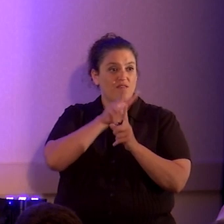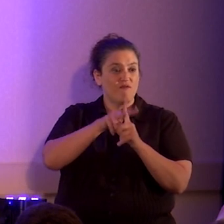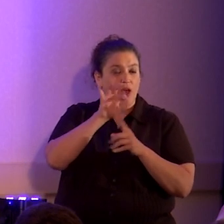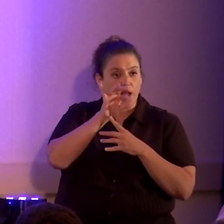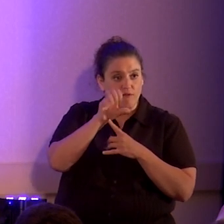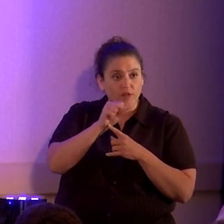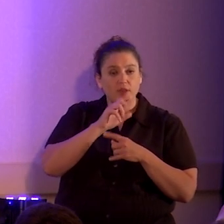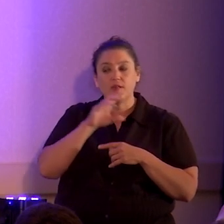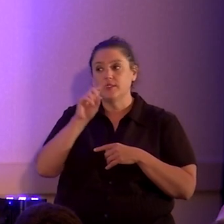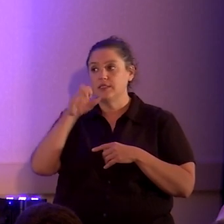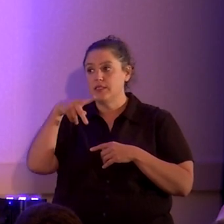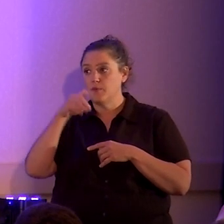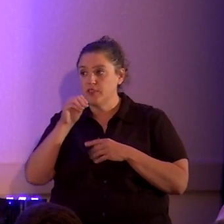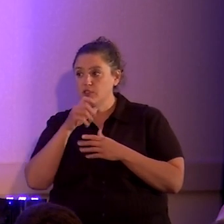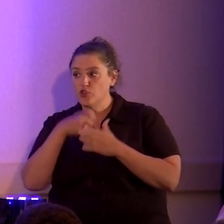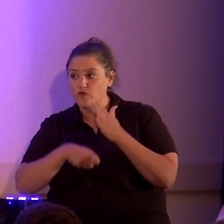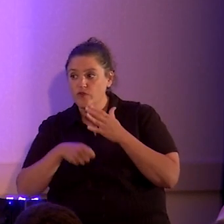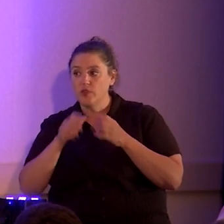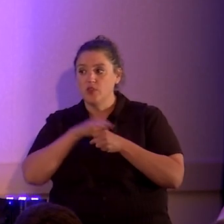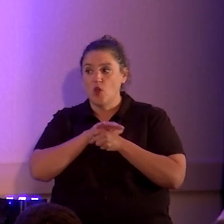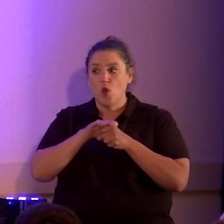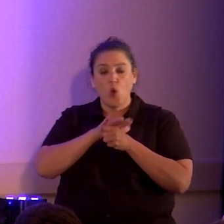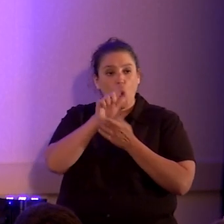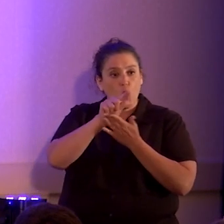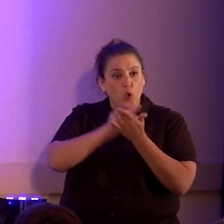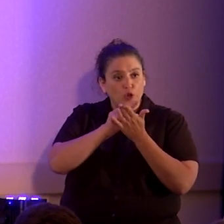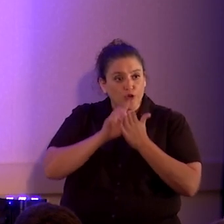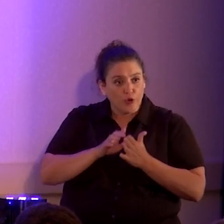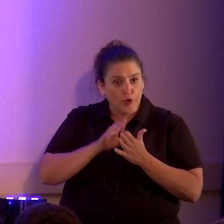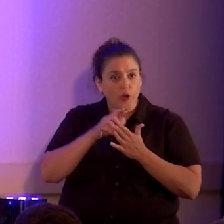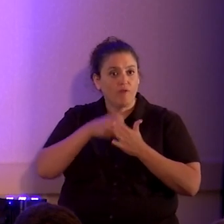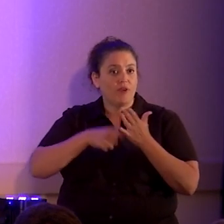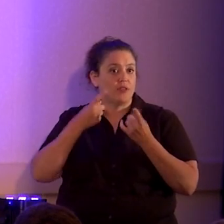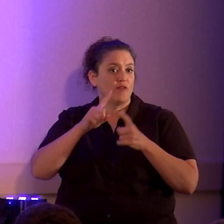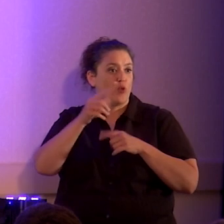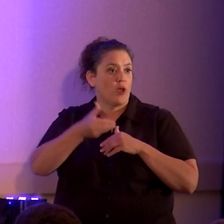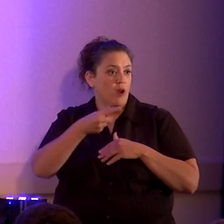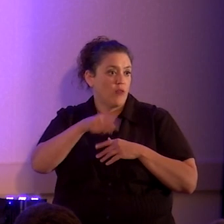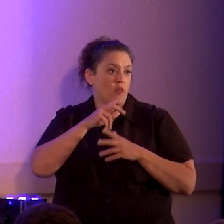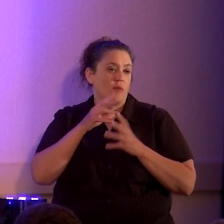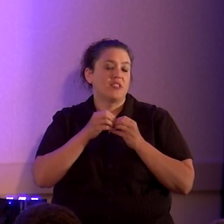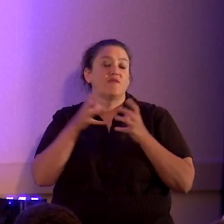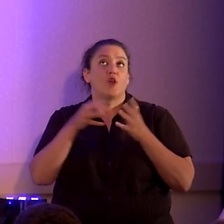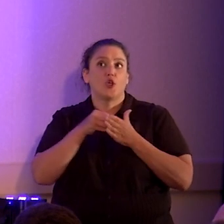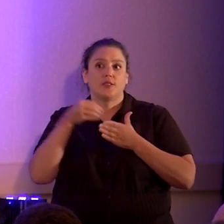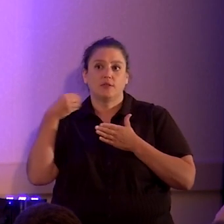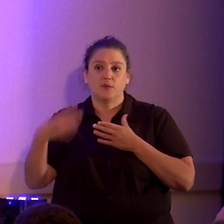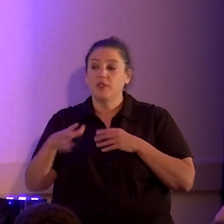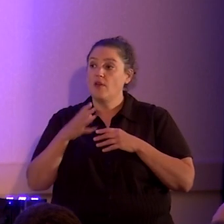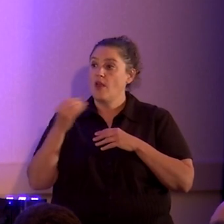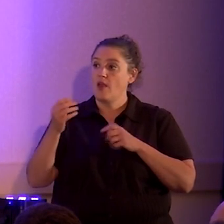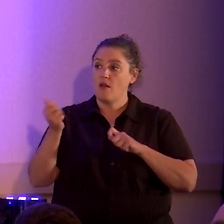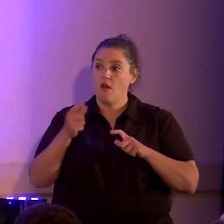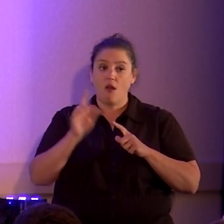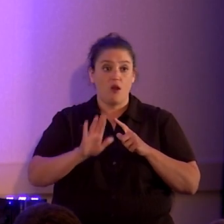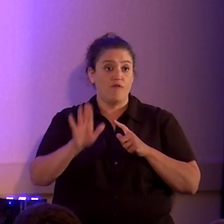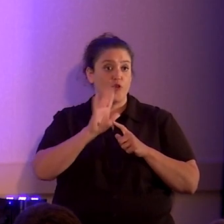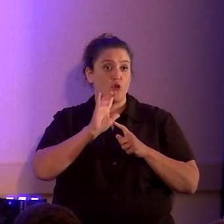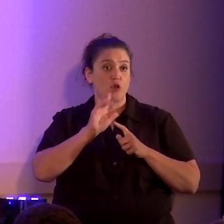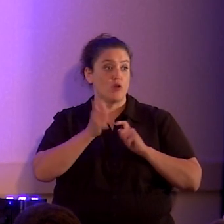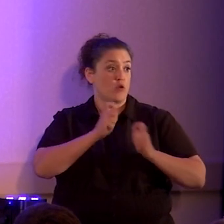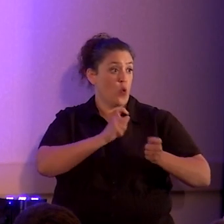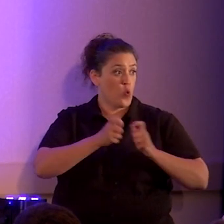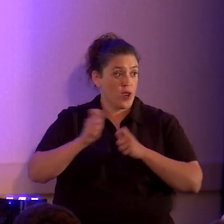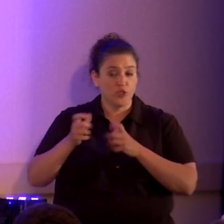deposition fees alone, local attorney fees if we have to hire them. It's very costly. And all of your donations here and